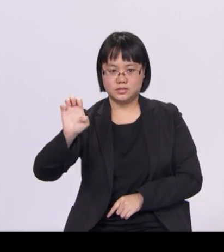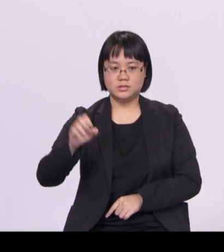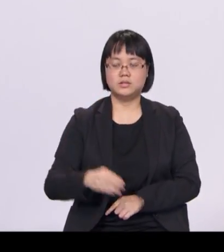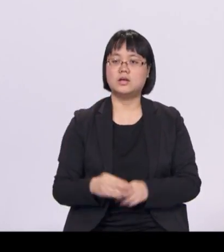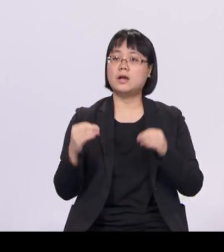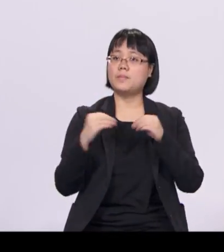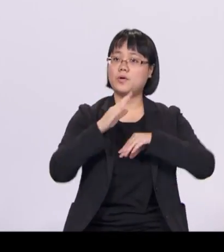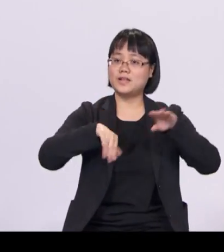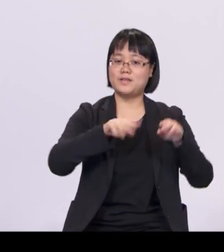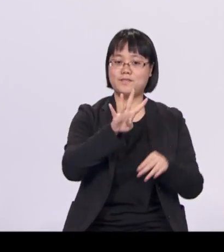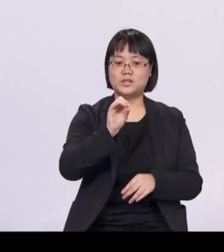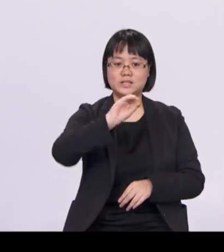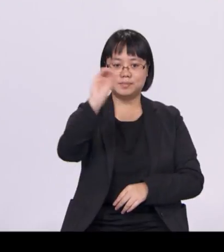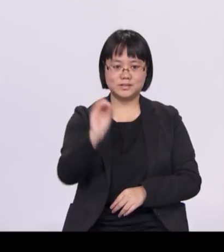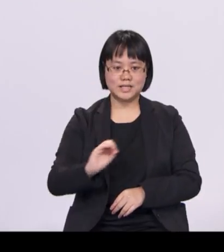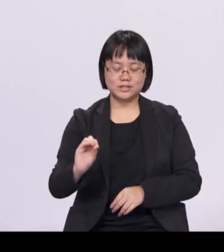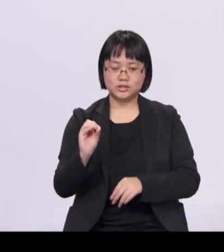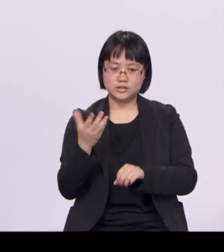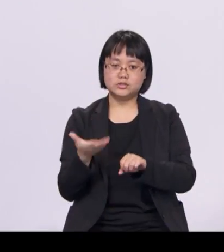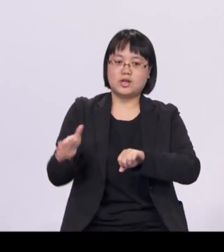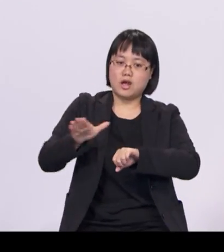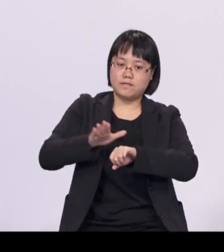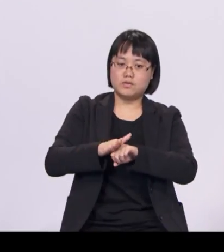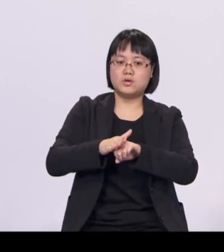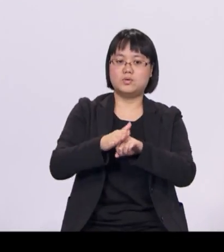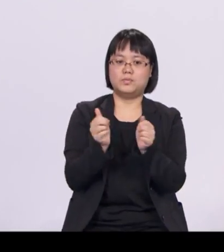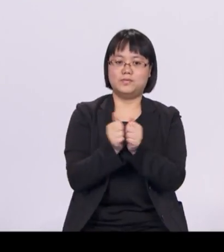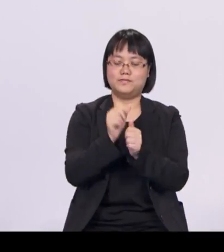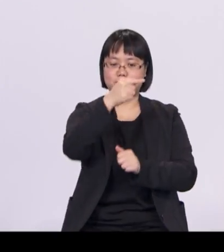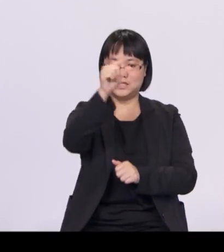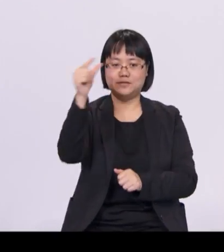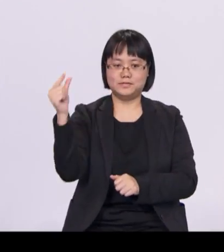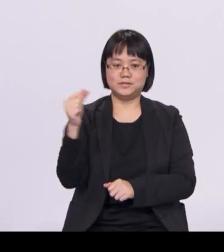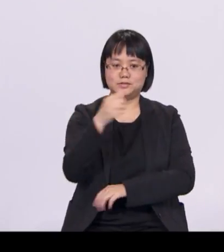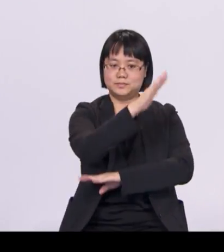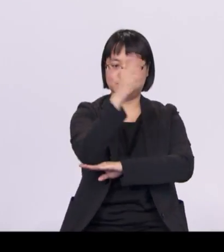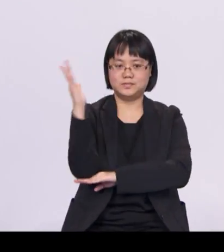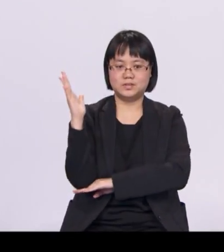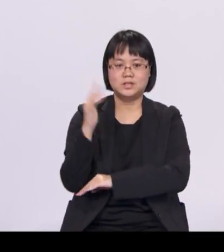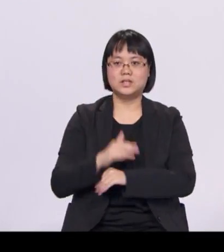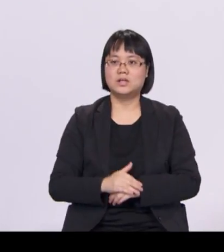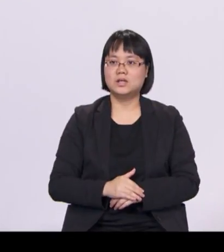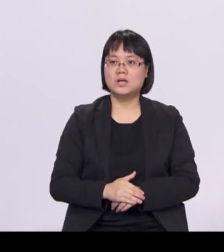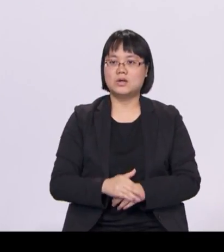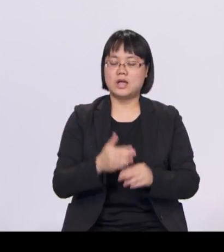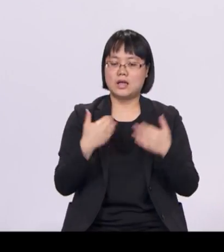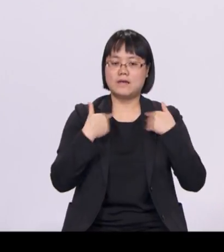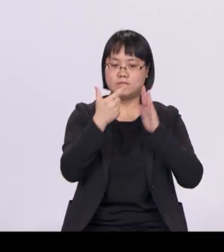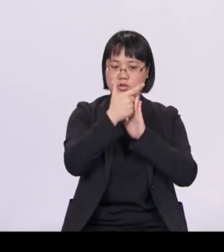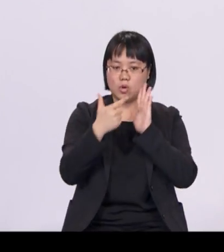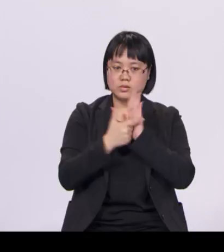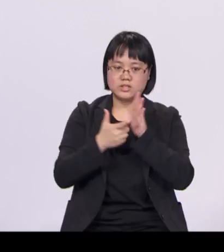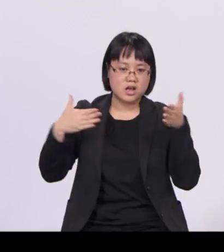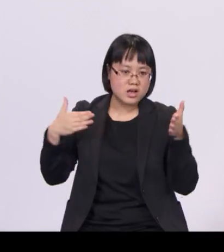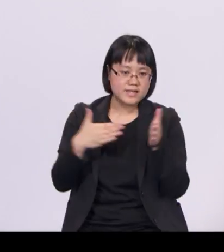remains covered in greenery. We also enacted laws against pollution and cleaned up the Singapore River.